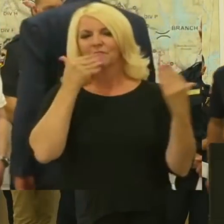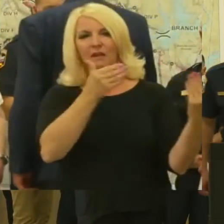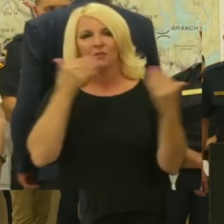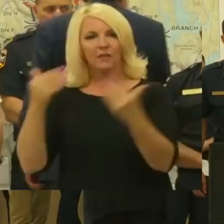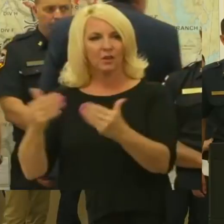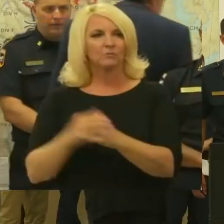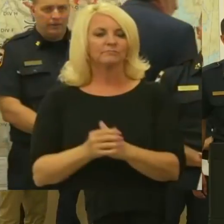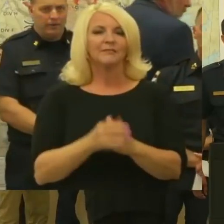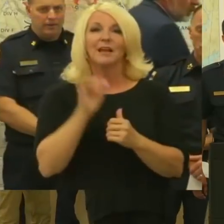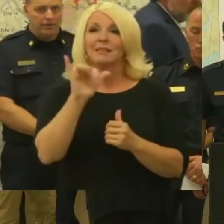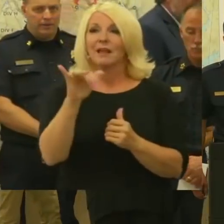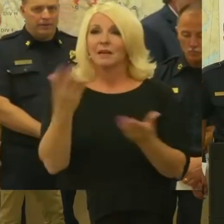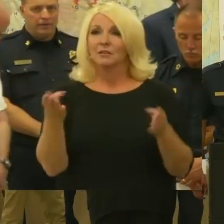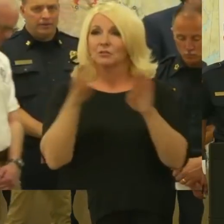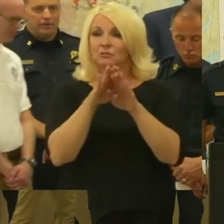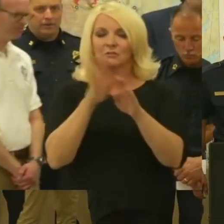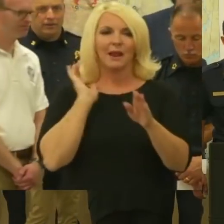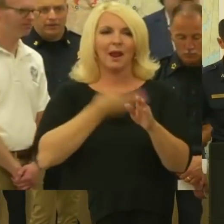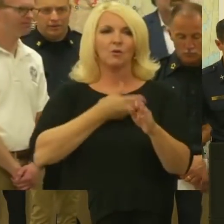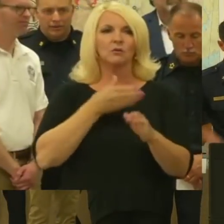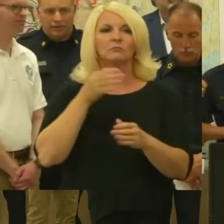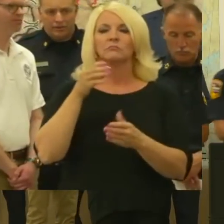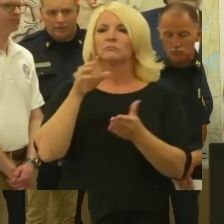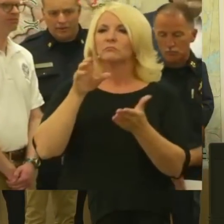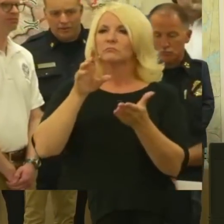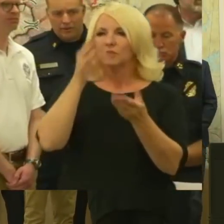Thank you. That concludes the press conference. Thank you for your time.